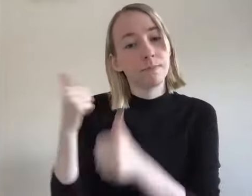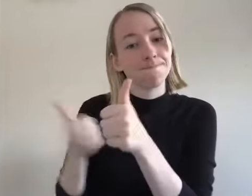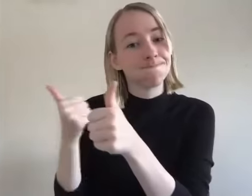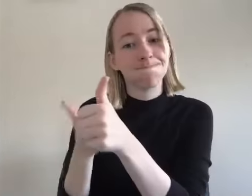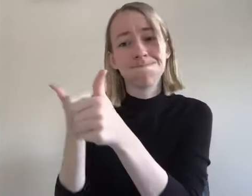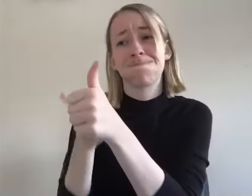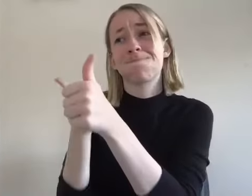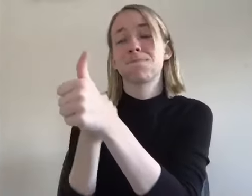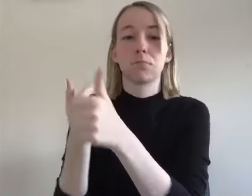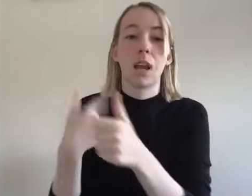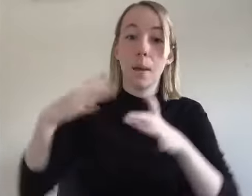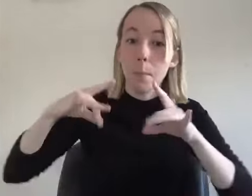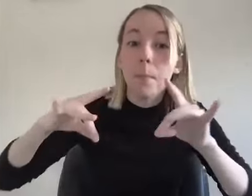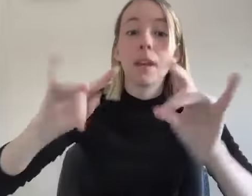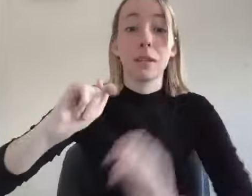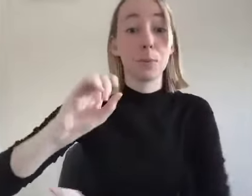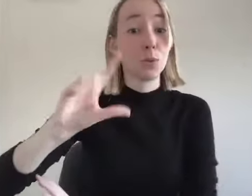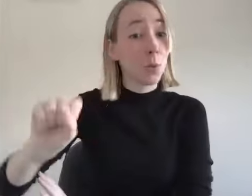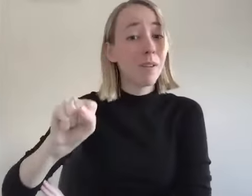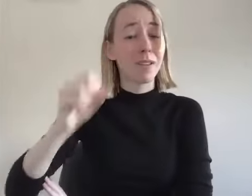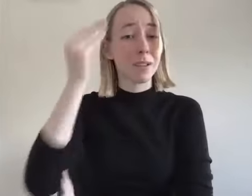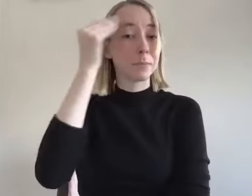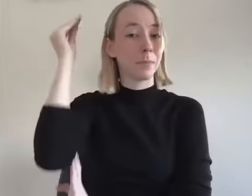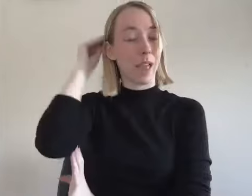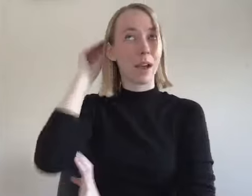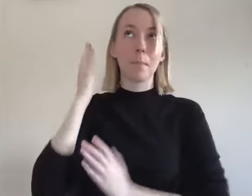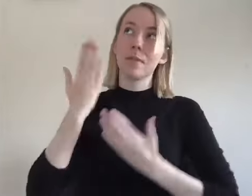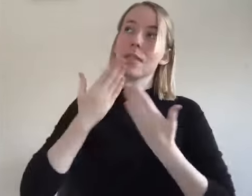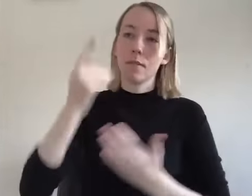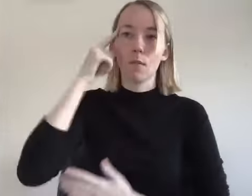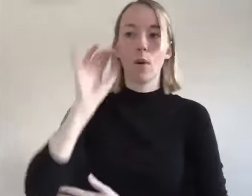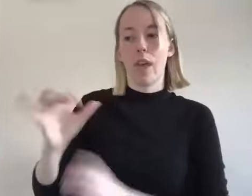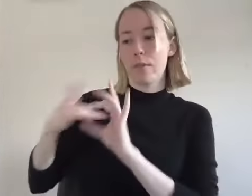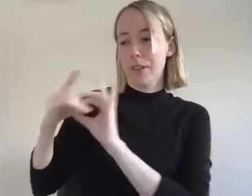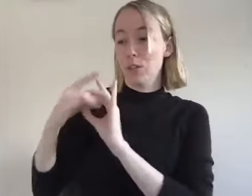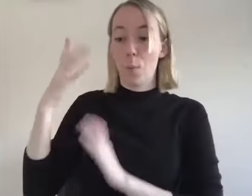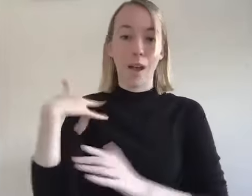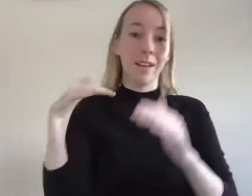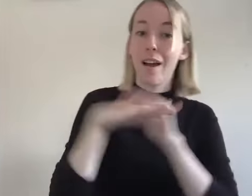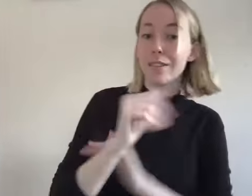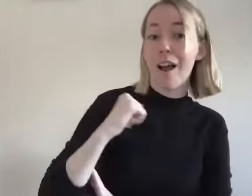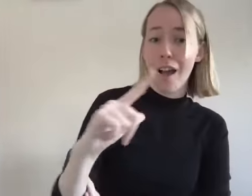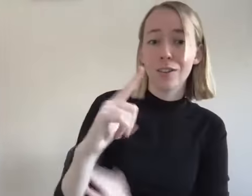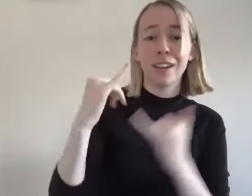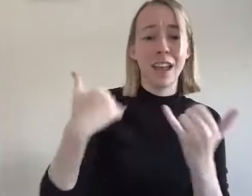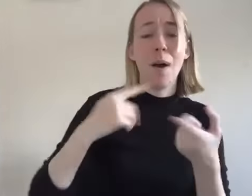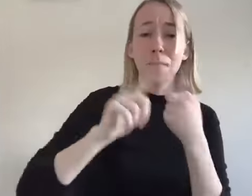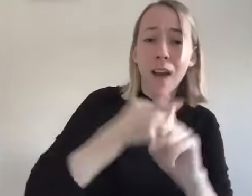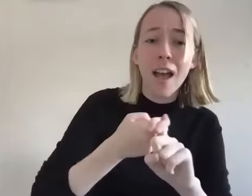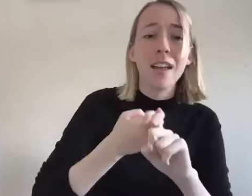i i mean it really did work like i picked up so many tools and i'm so grateful to that relationship because it brought me to al-anon and i have like a